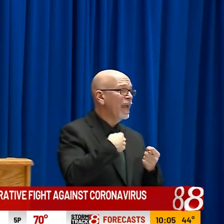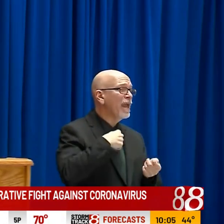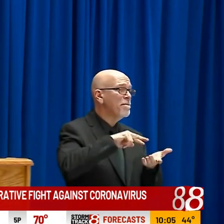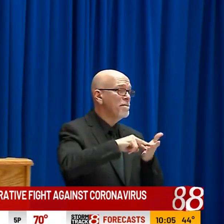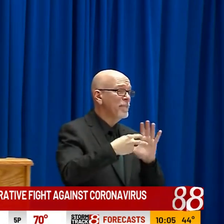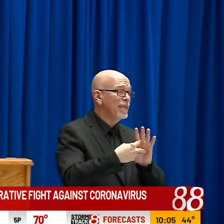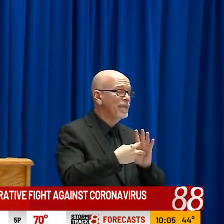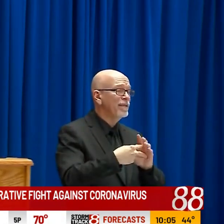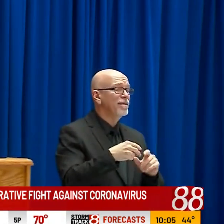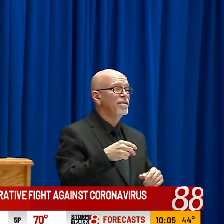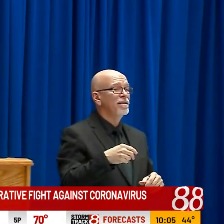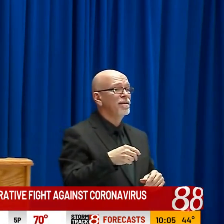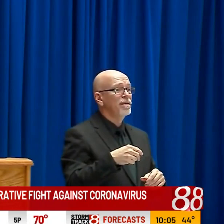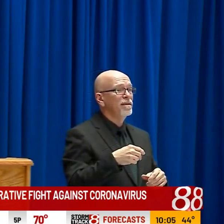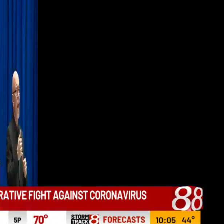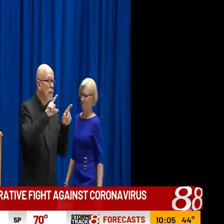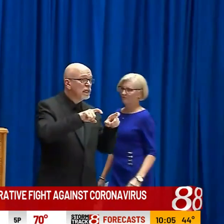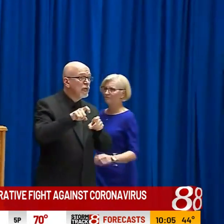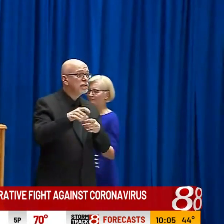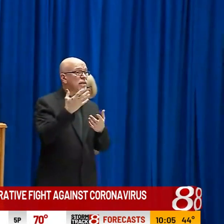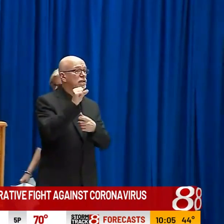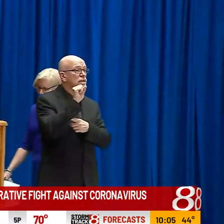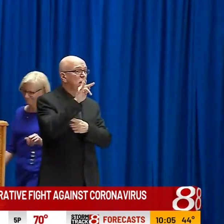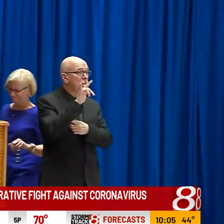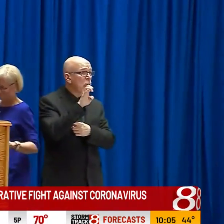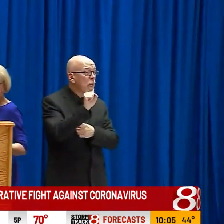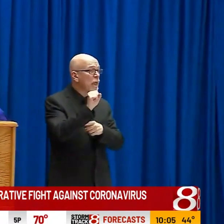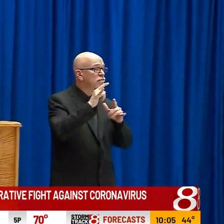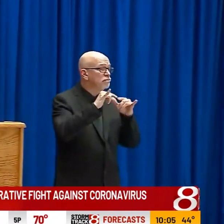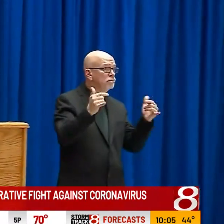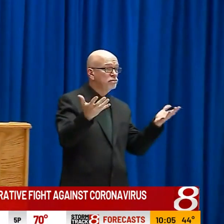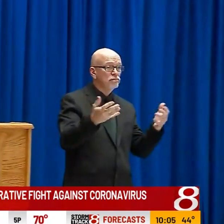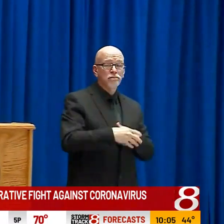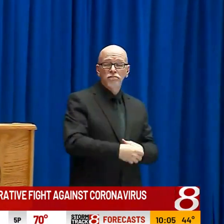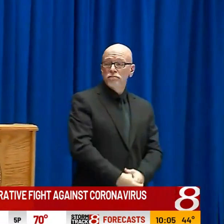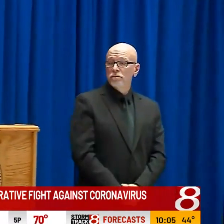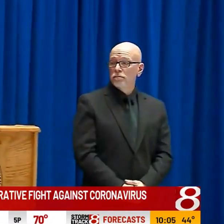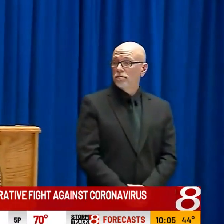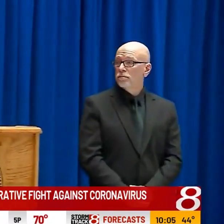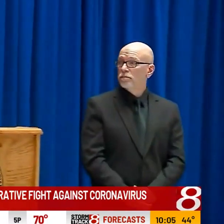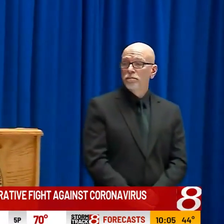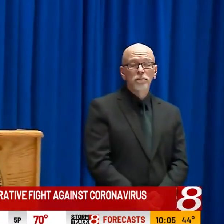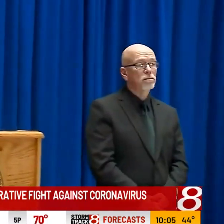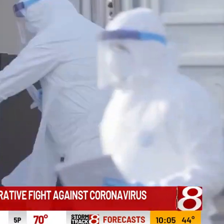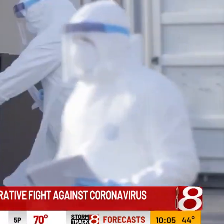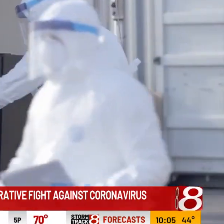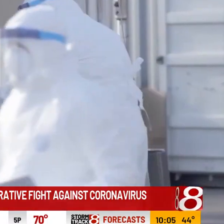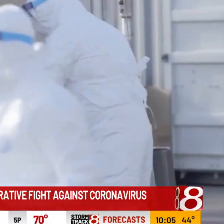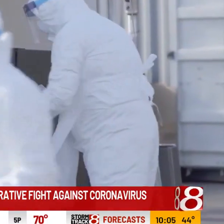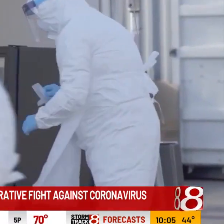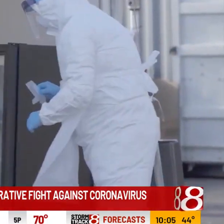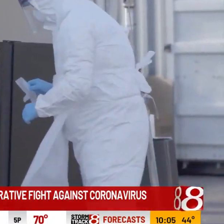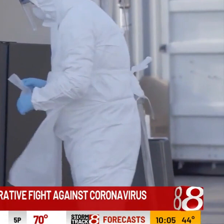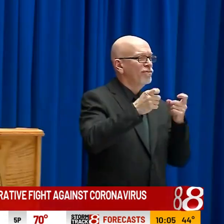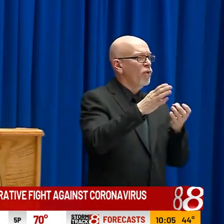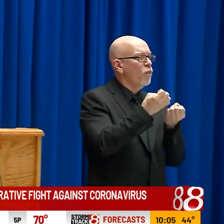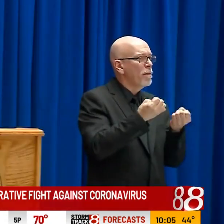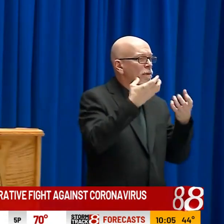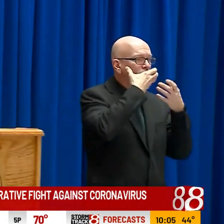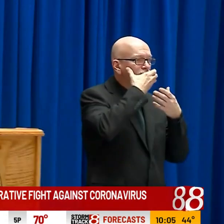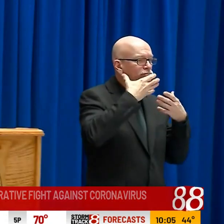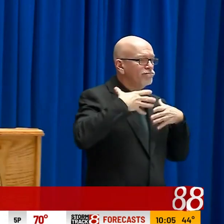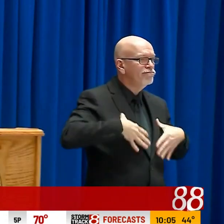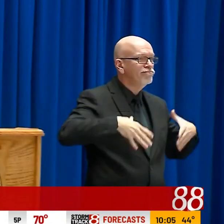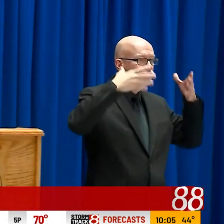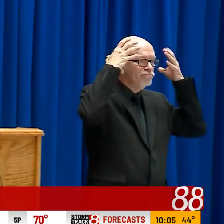everybody. First up, Health Commissioner Dr. Chris Box also highlighting teamwork. Department of